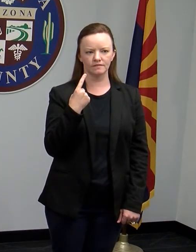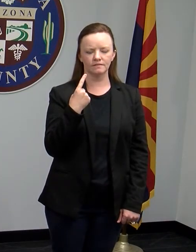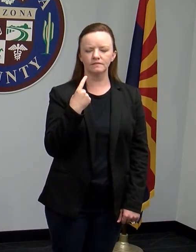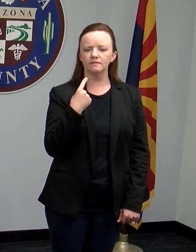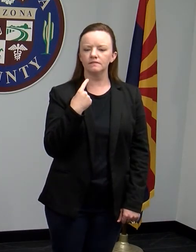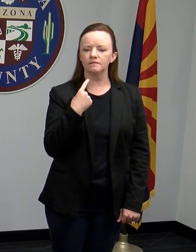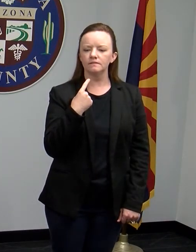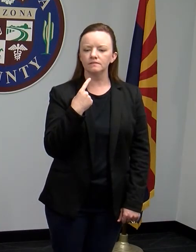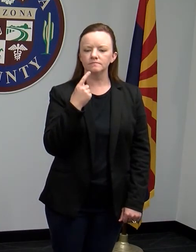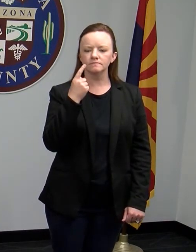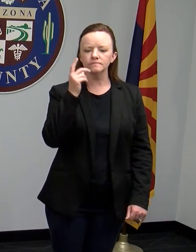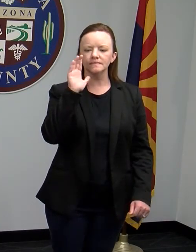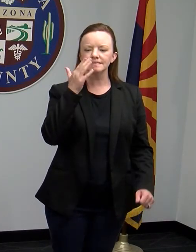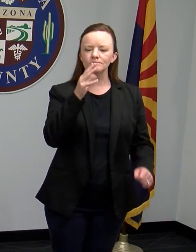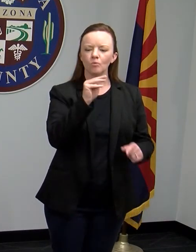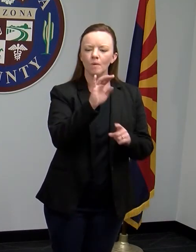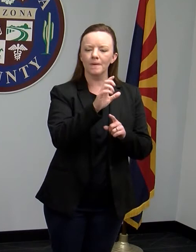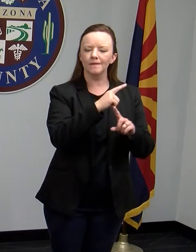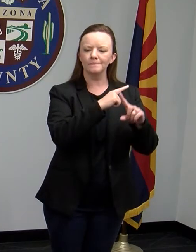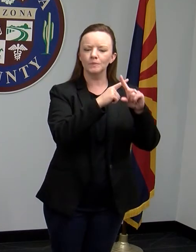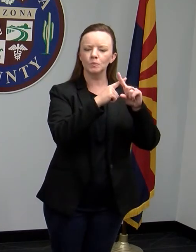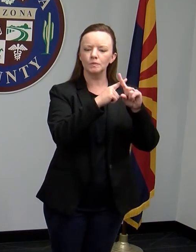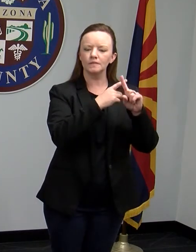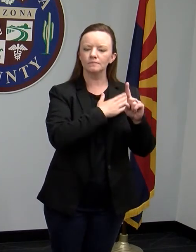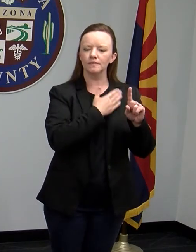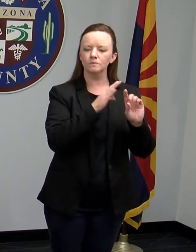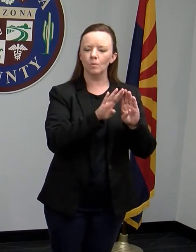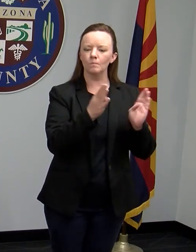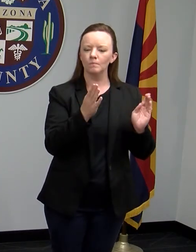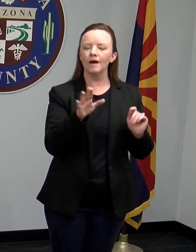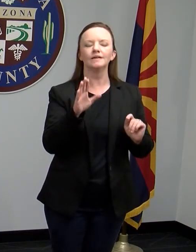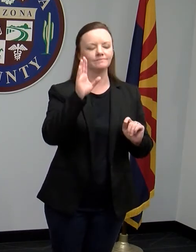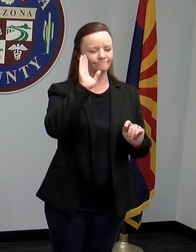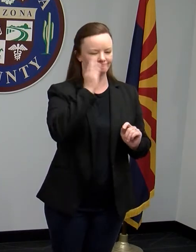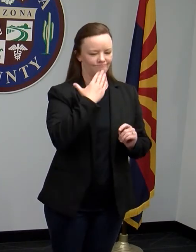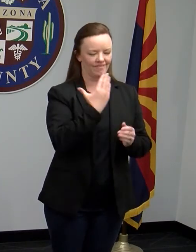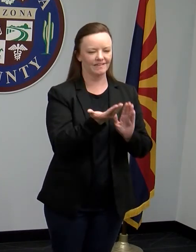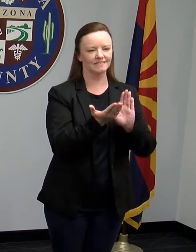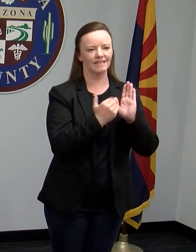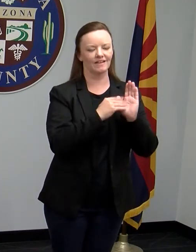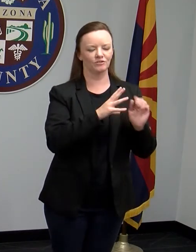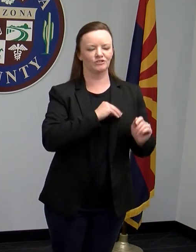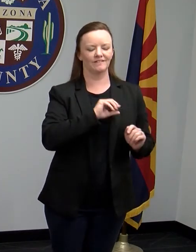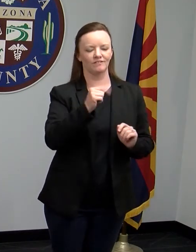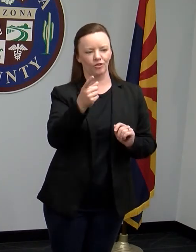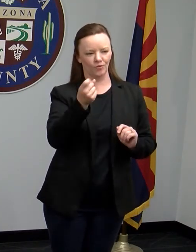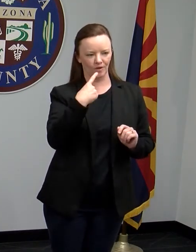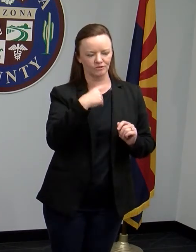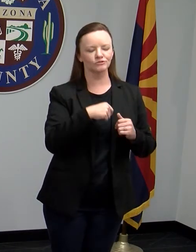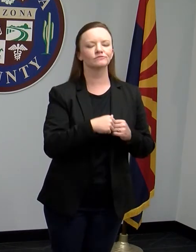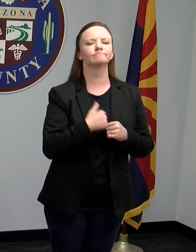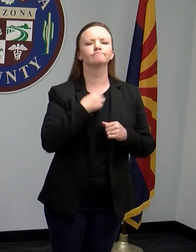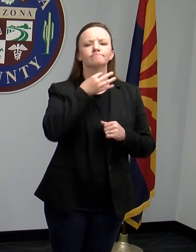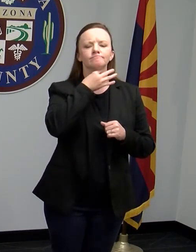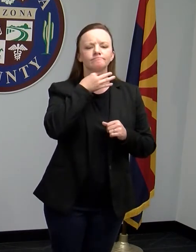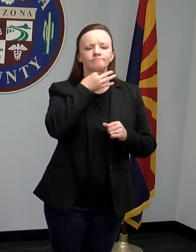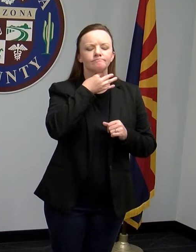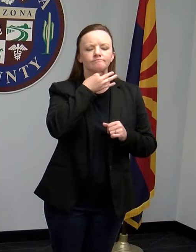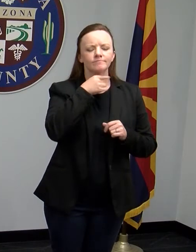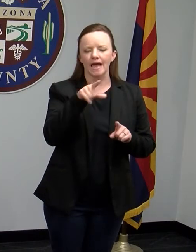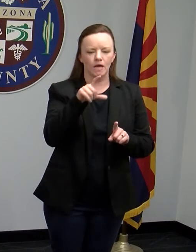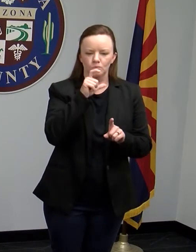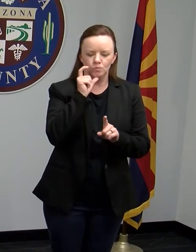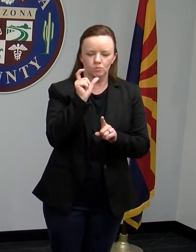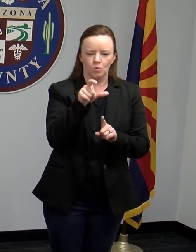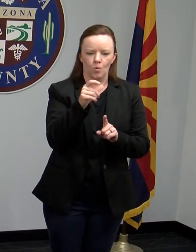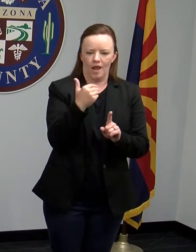self-mute, if you could unmute your microphone is live. Hi, thanks again for taking another question. I did want to know, and you